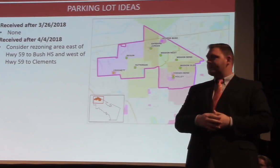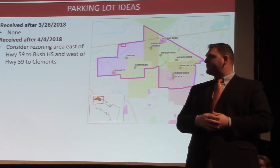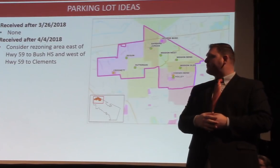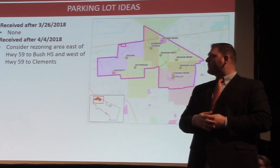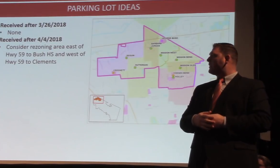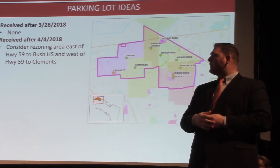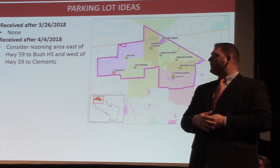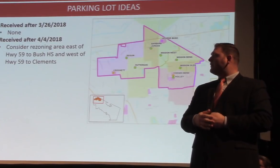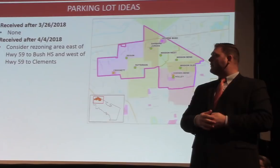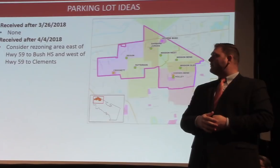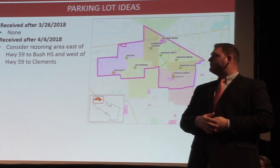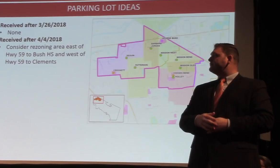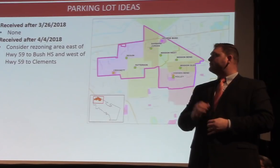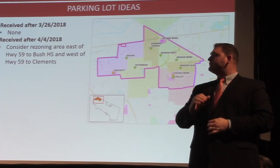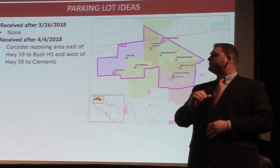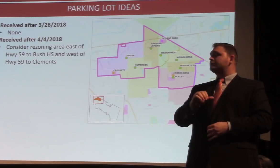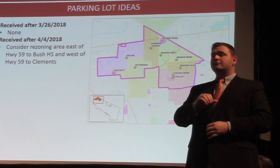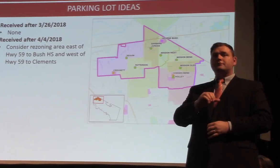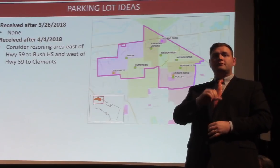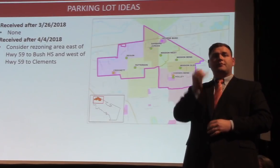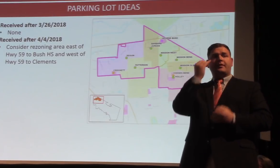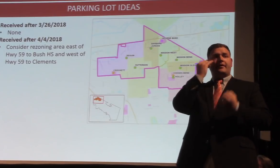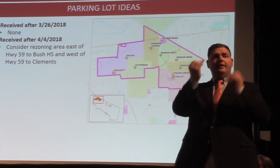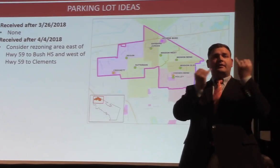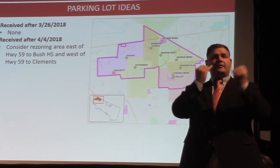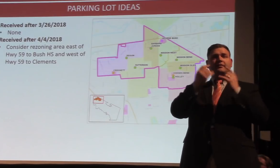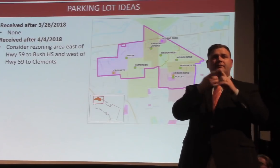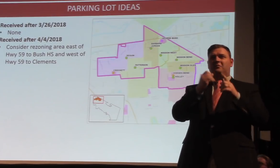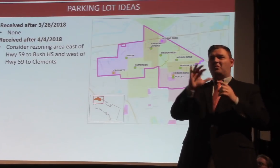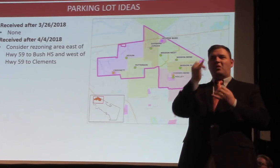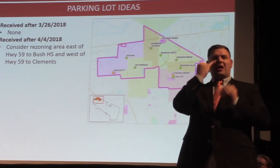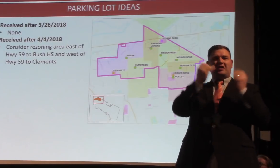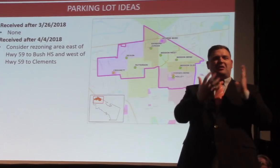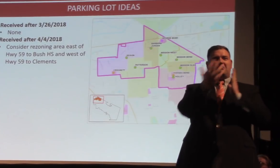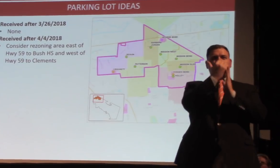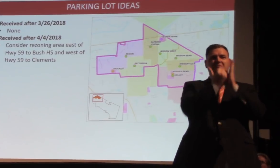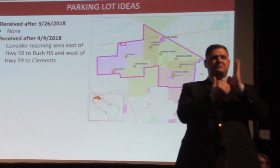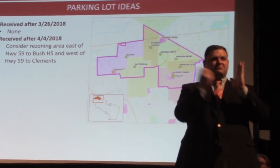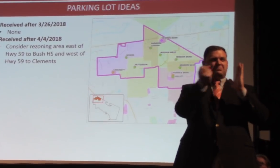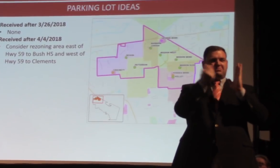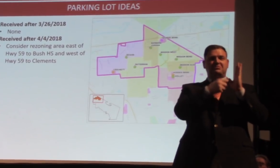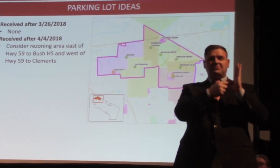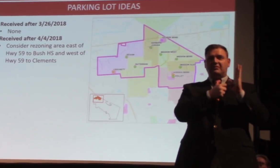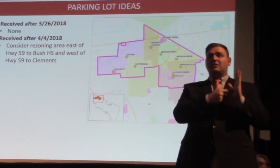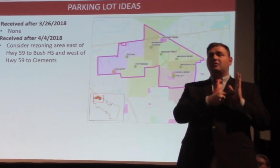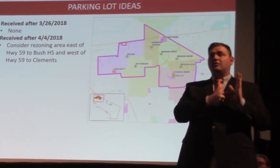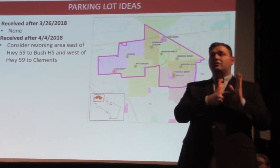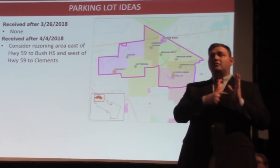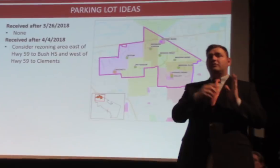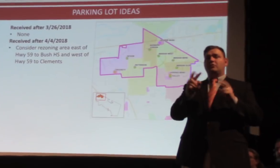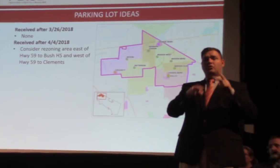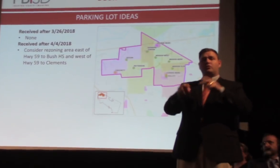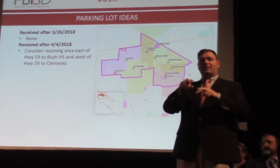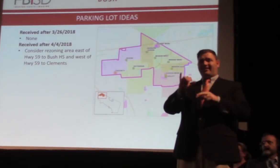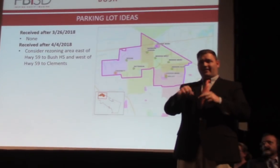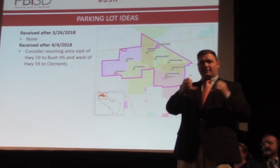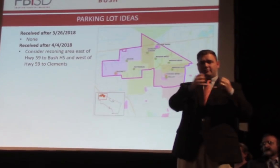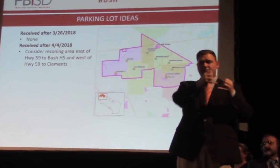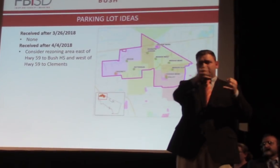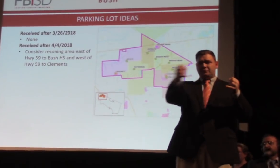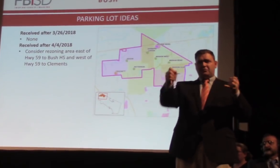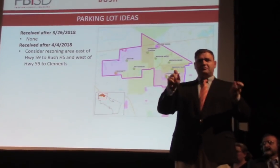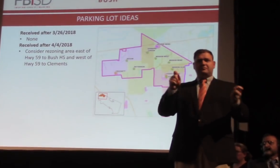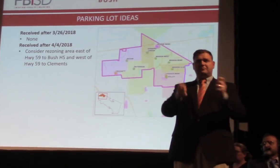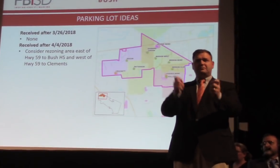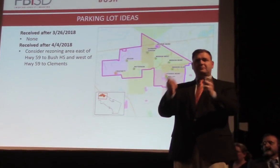Some more feeder pattern, or some more ideas we got from this in the parking lots. Let's continue to re, you know, look at rezoning those areas, north or